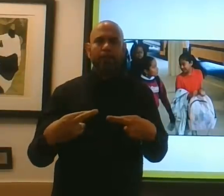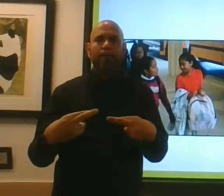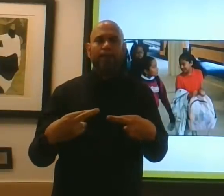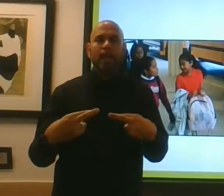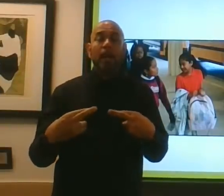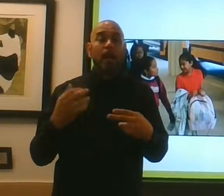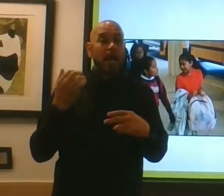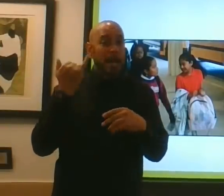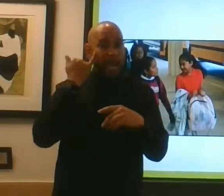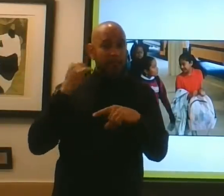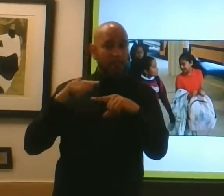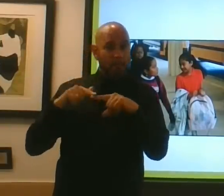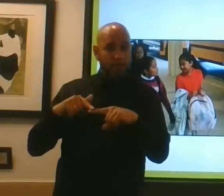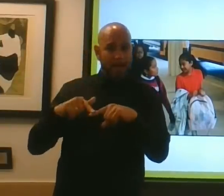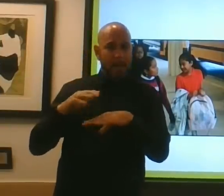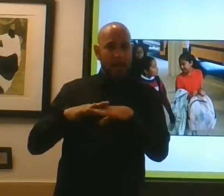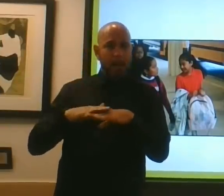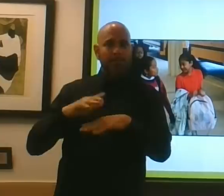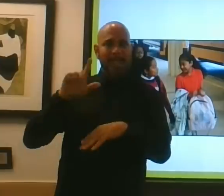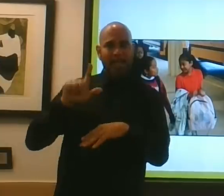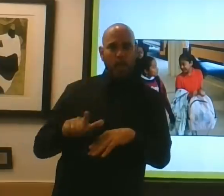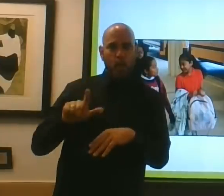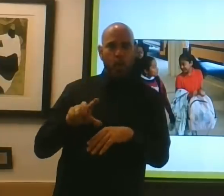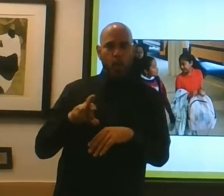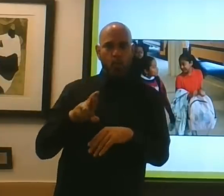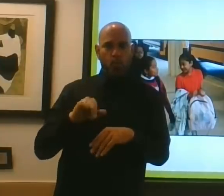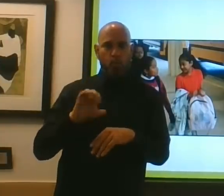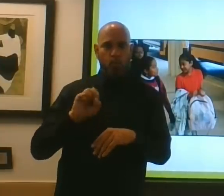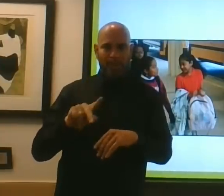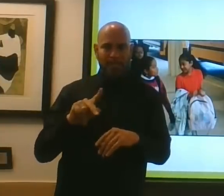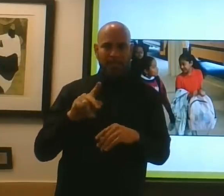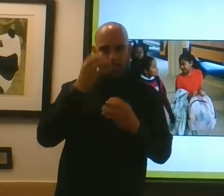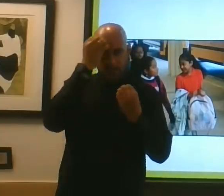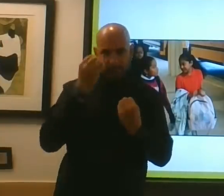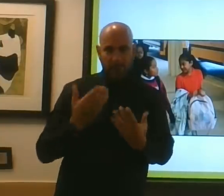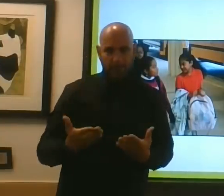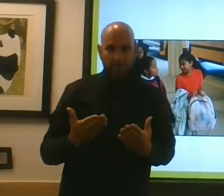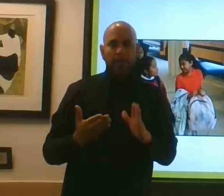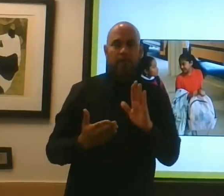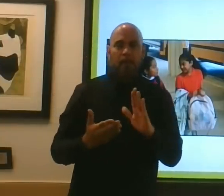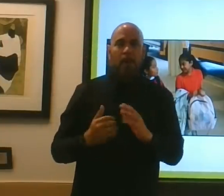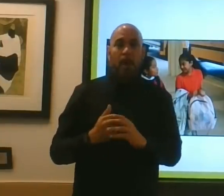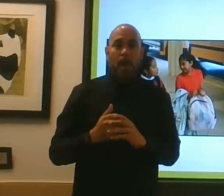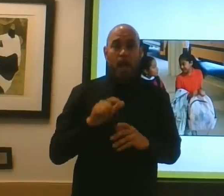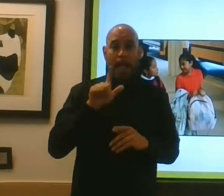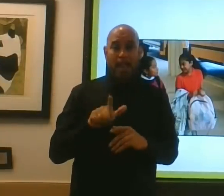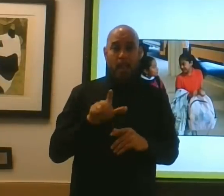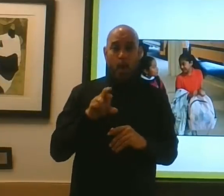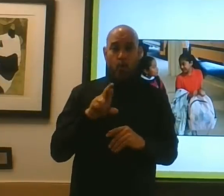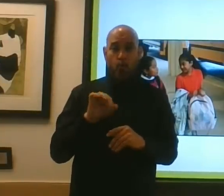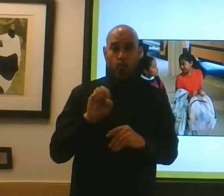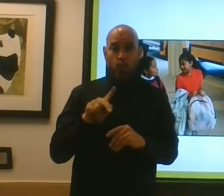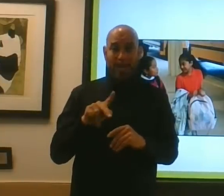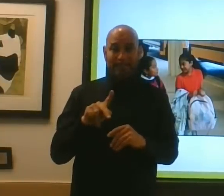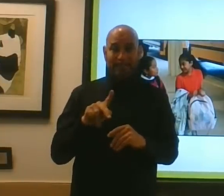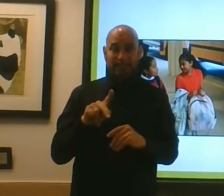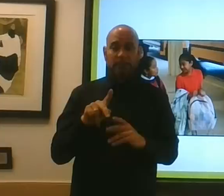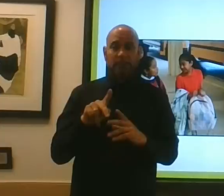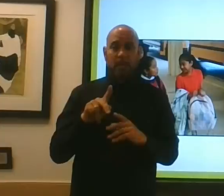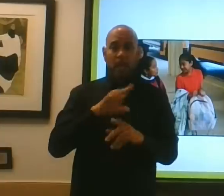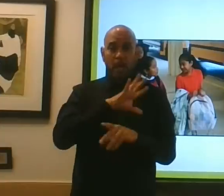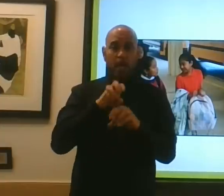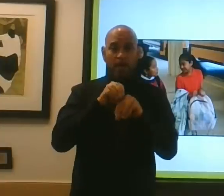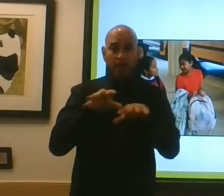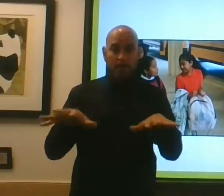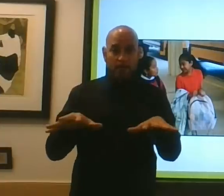low-risk virus transmission situation. In a low-risk virus transmission situation, all